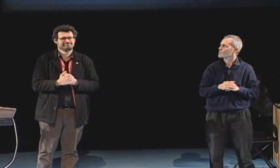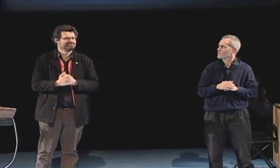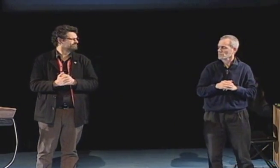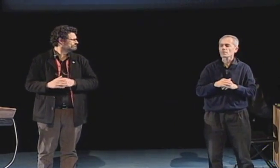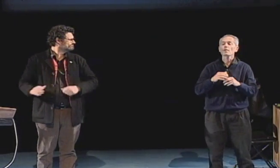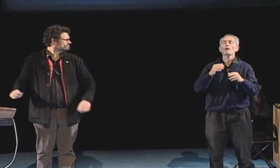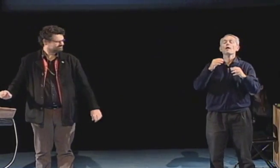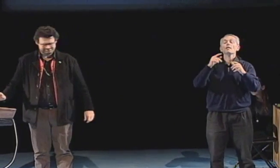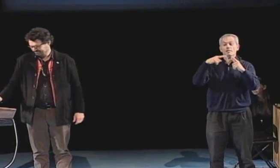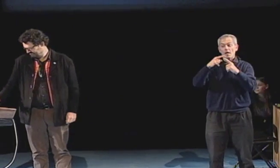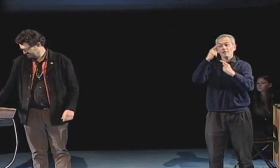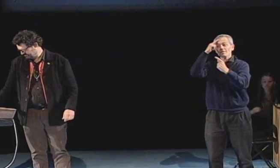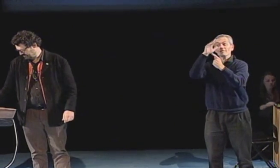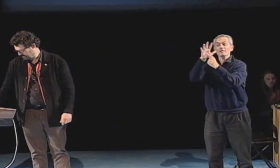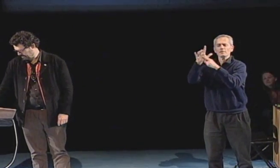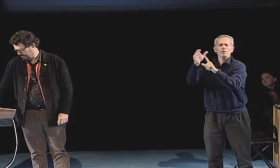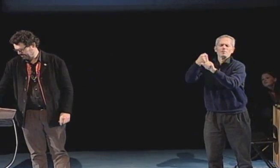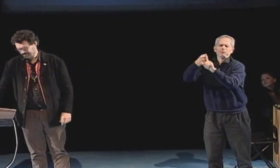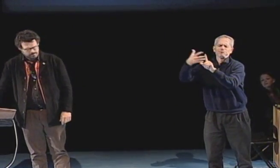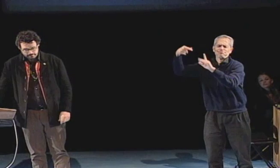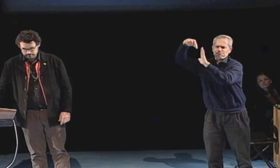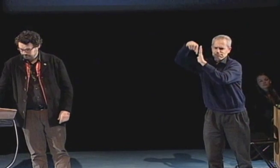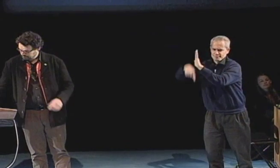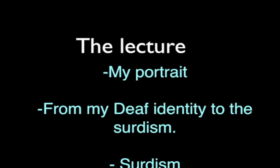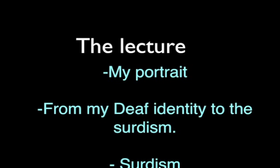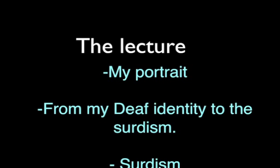what I have come to call certism.